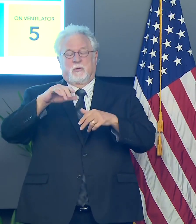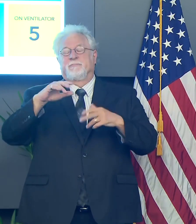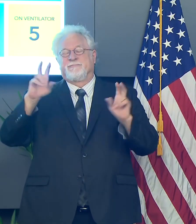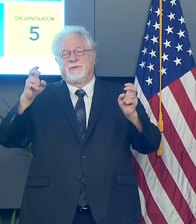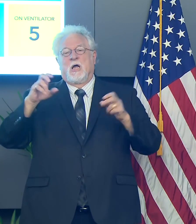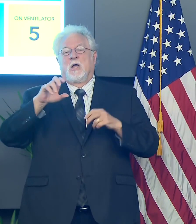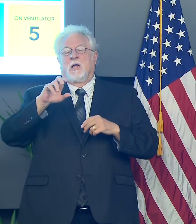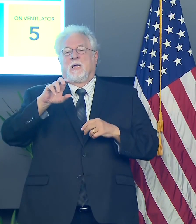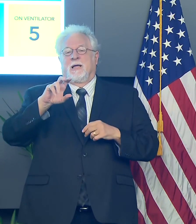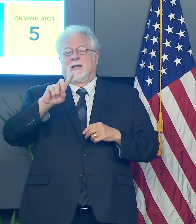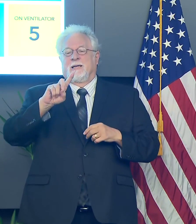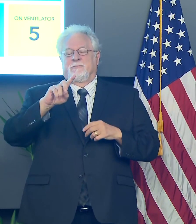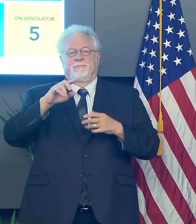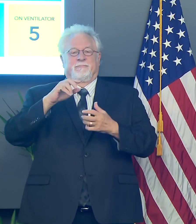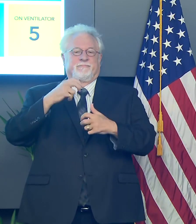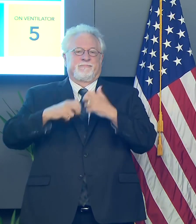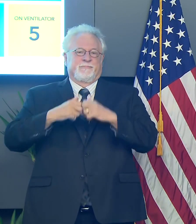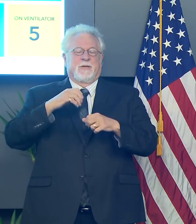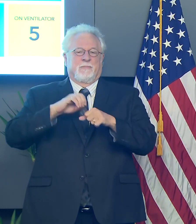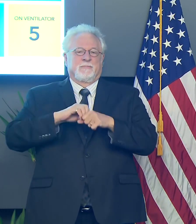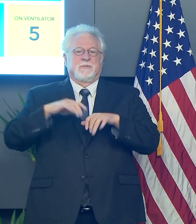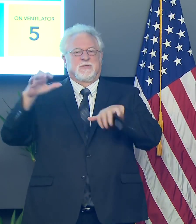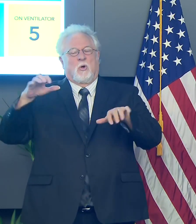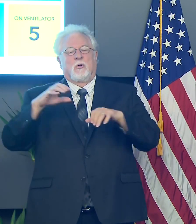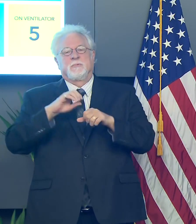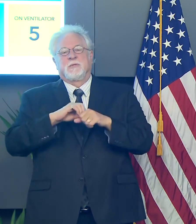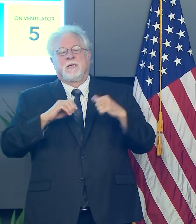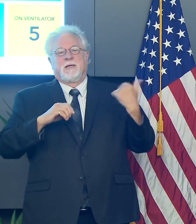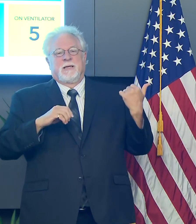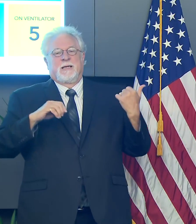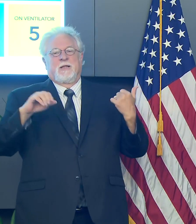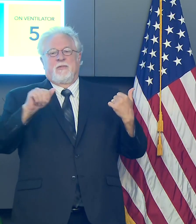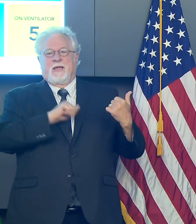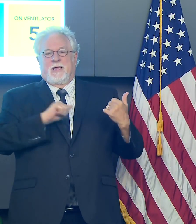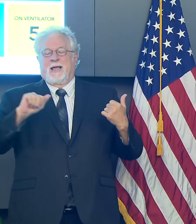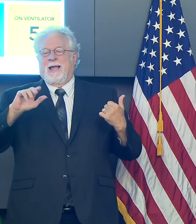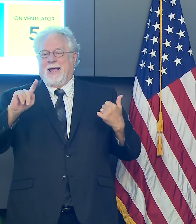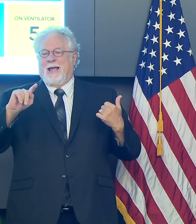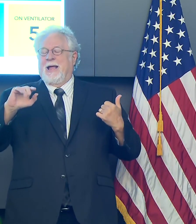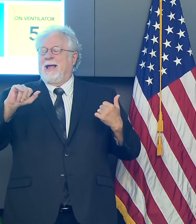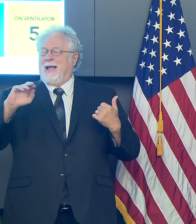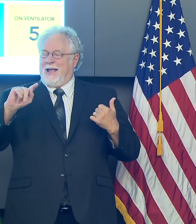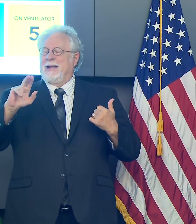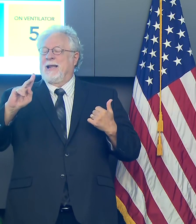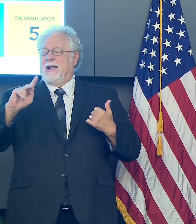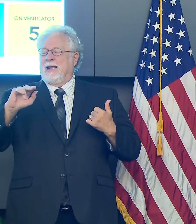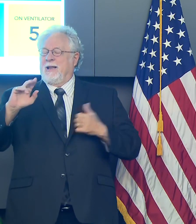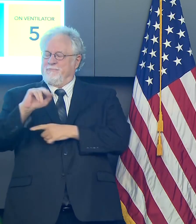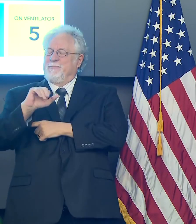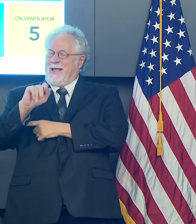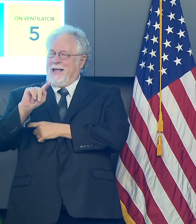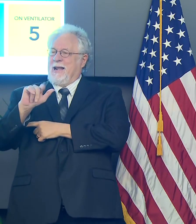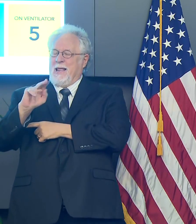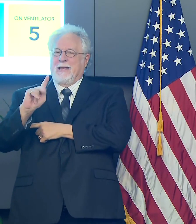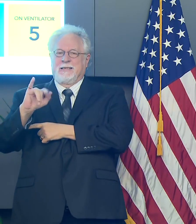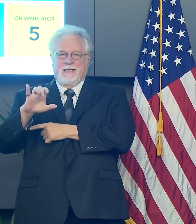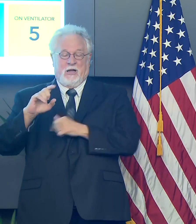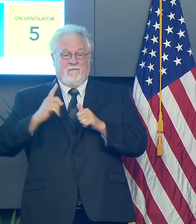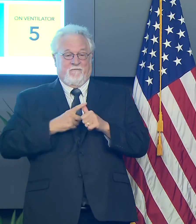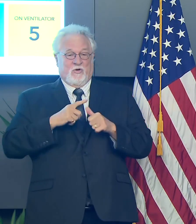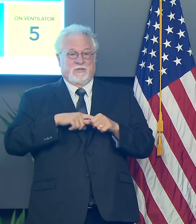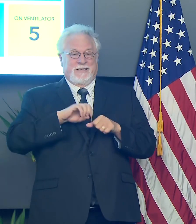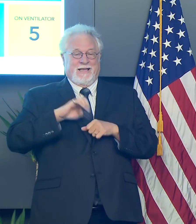of which are moving, uh, in, in the Atlantic and moving westward. Um, the first wave is entered the Eastern Caribbean,